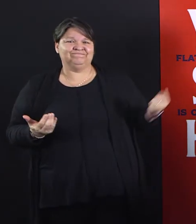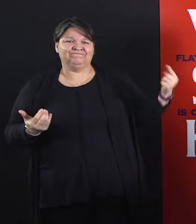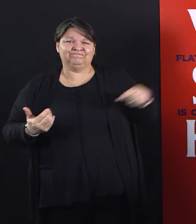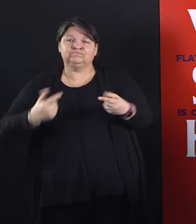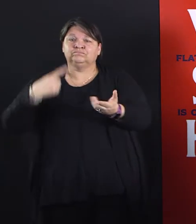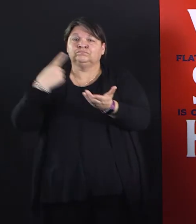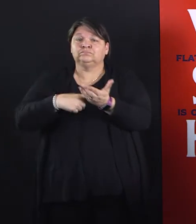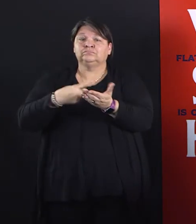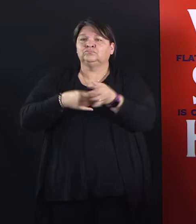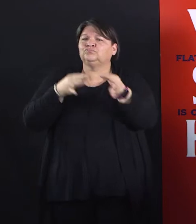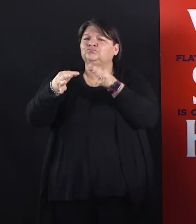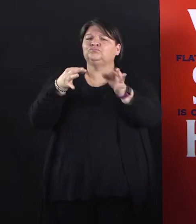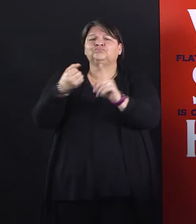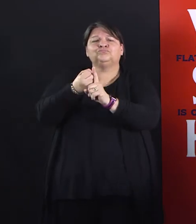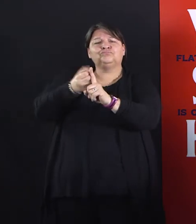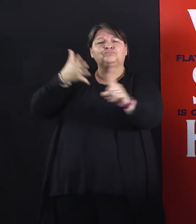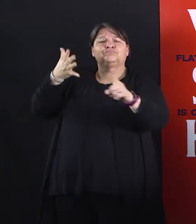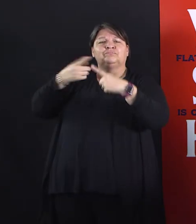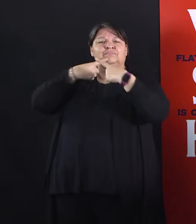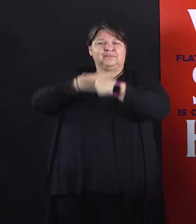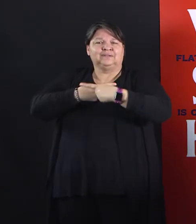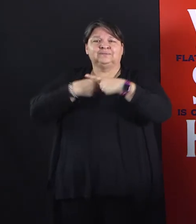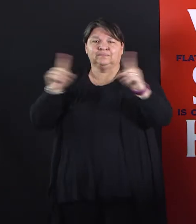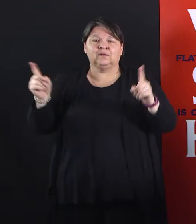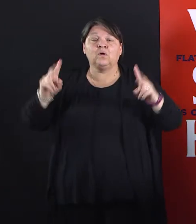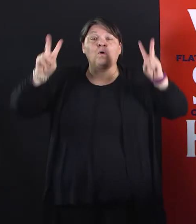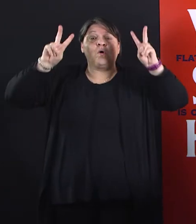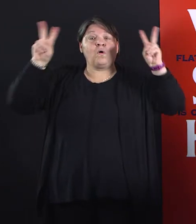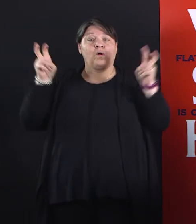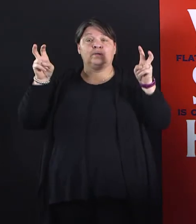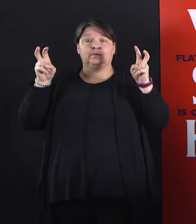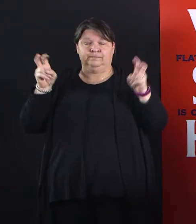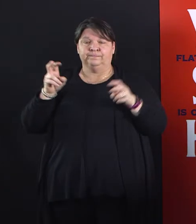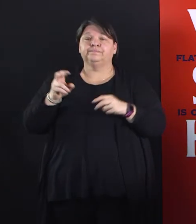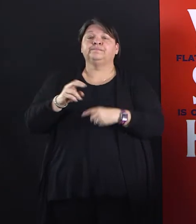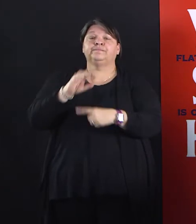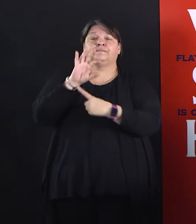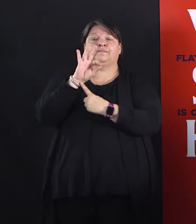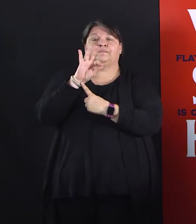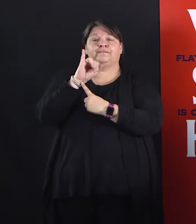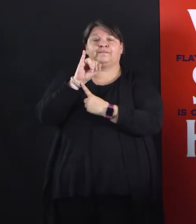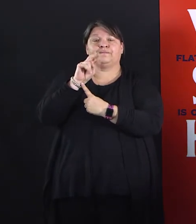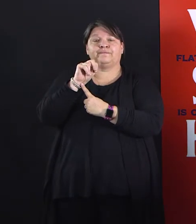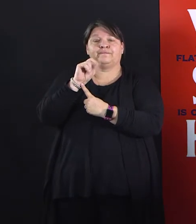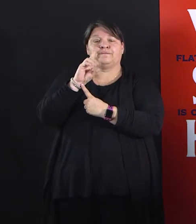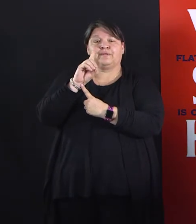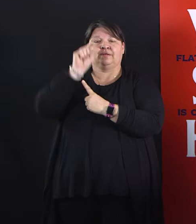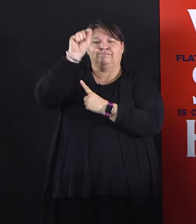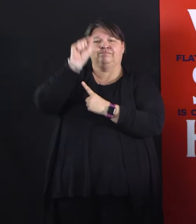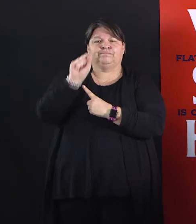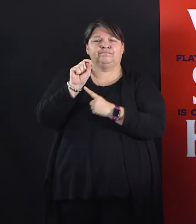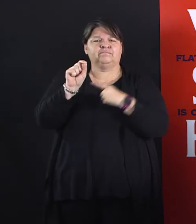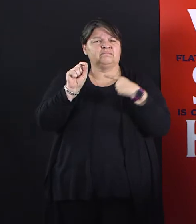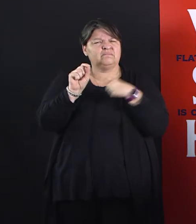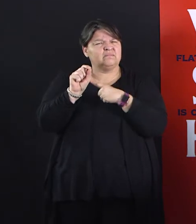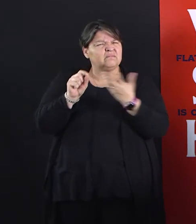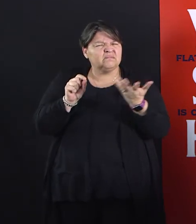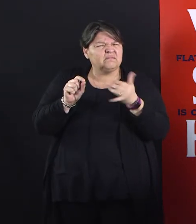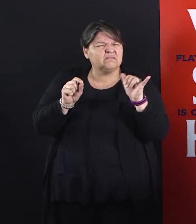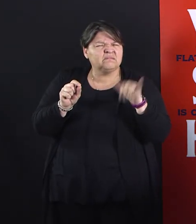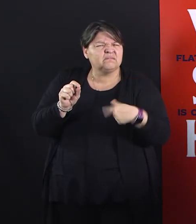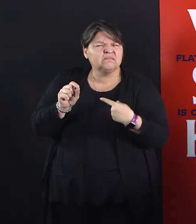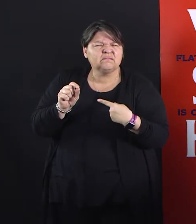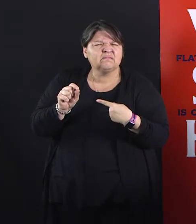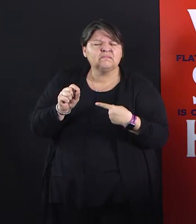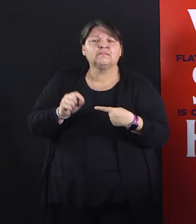really find this amazing. It's called FIND, and it's about finding child care help for first responders and for